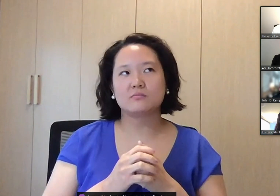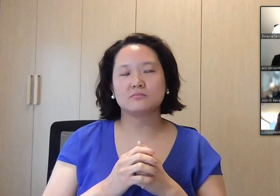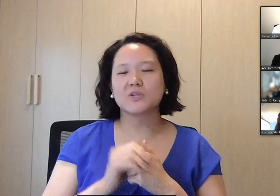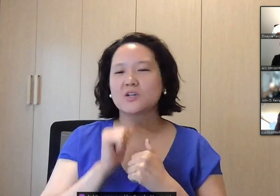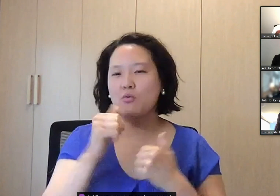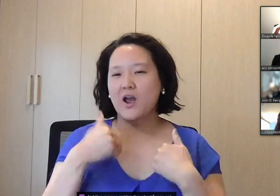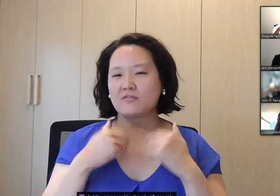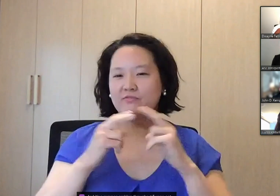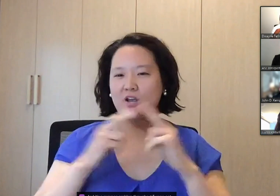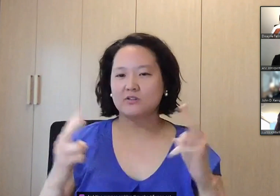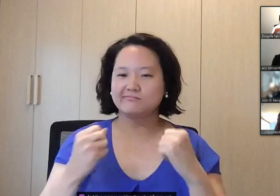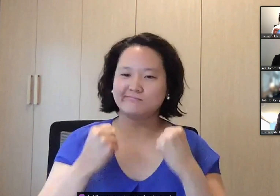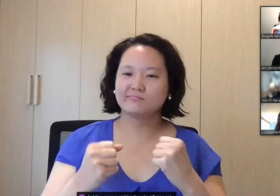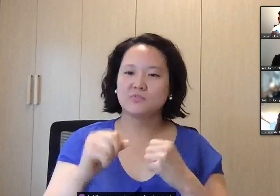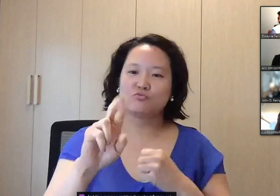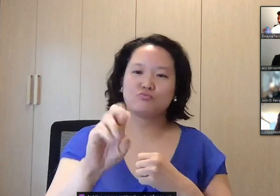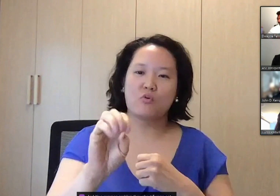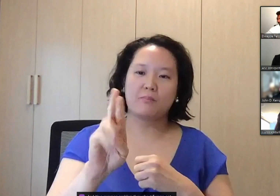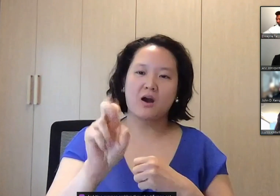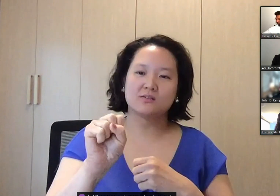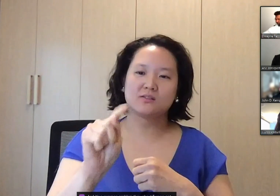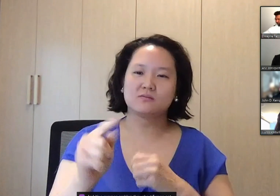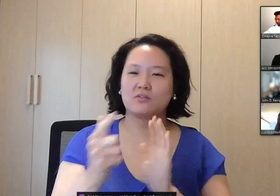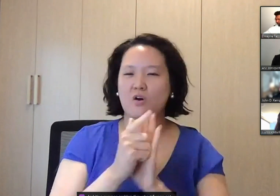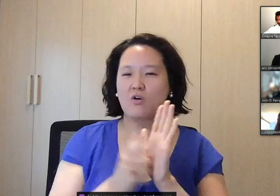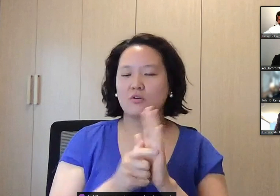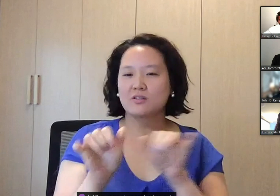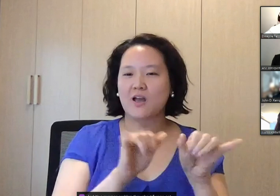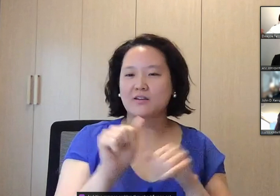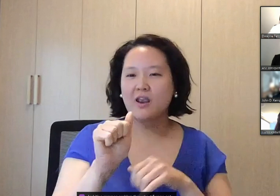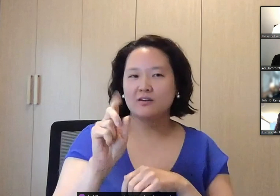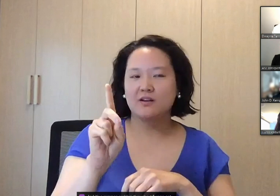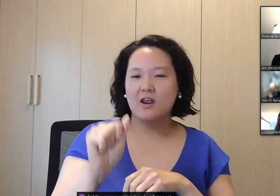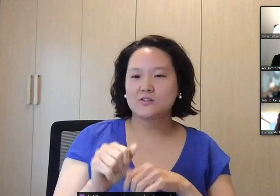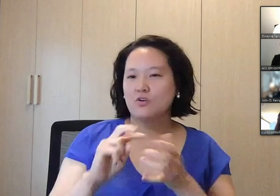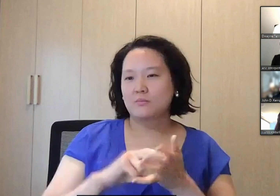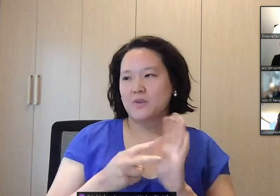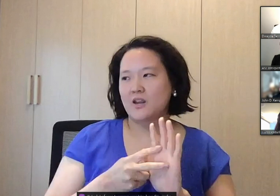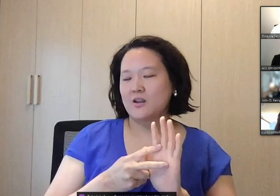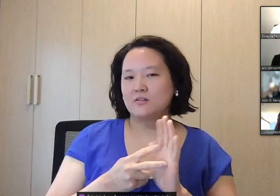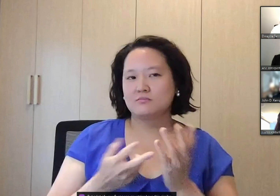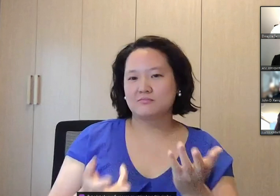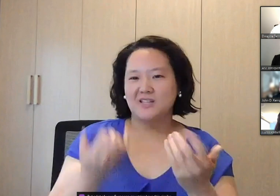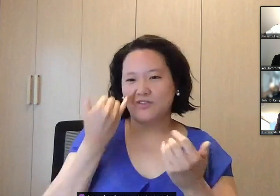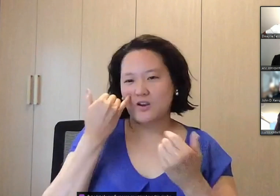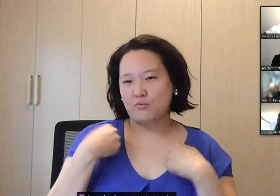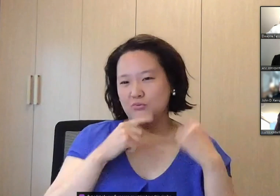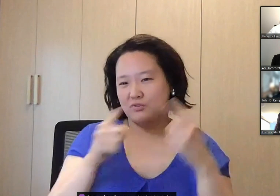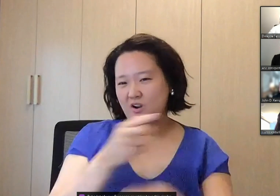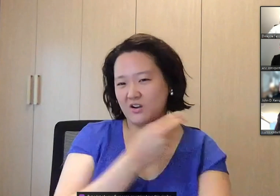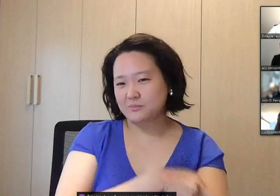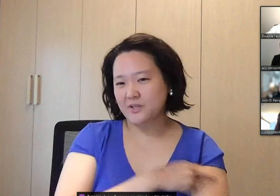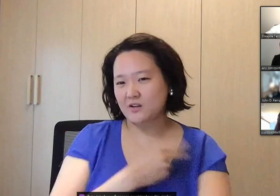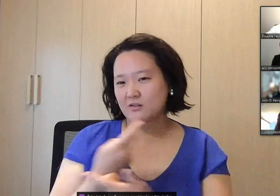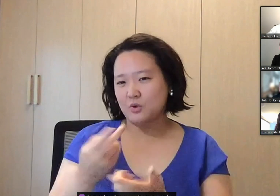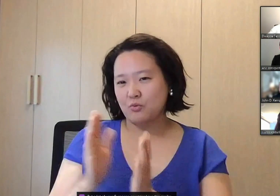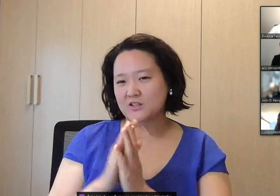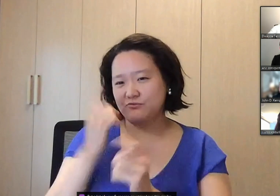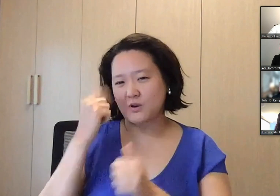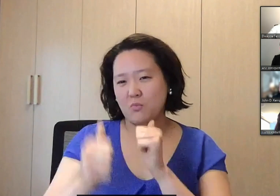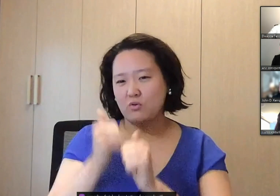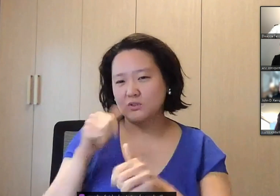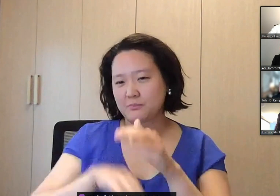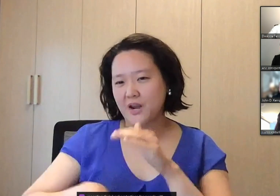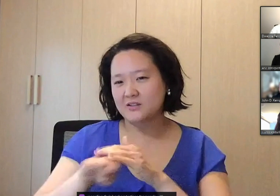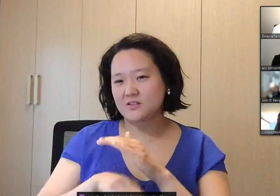similar problem regarding their legal protections for people with disabilities. So the U S really does have robust laws